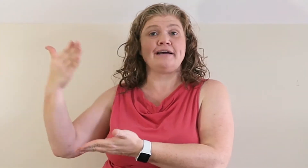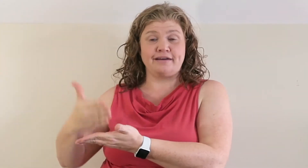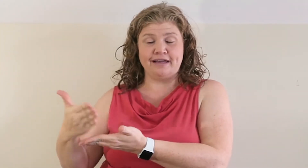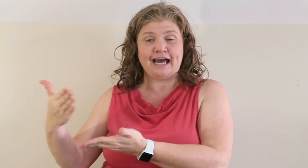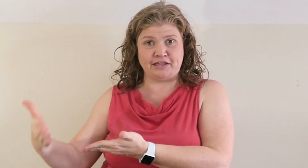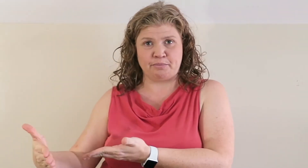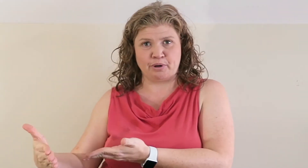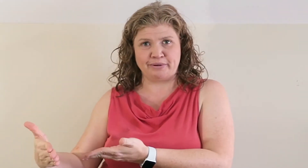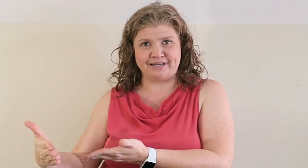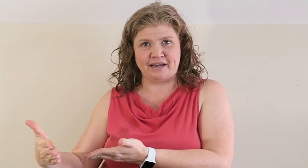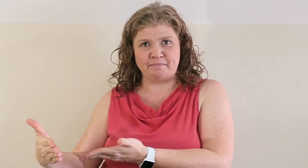at the appropriate time.